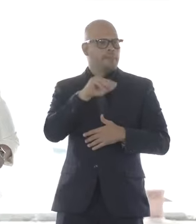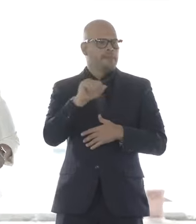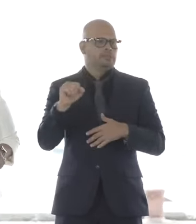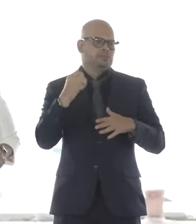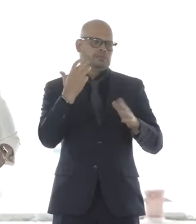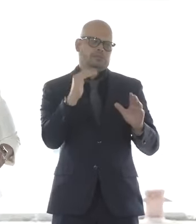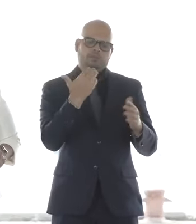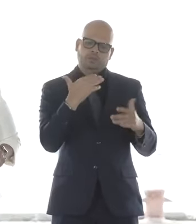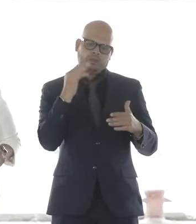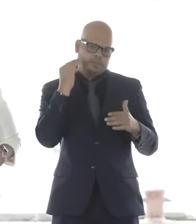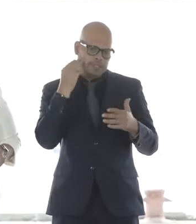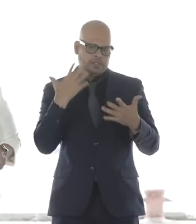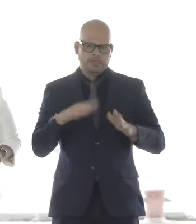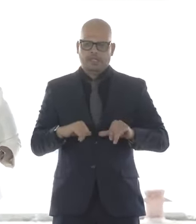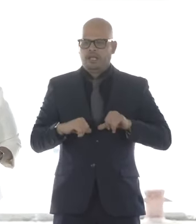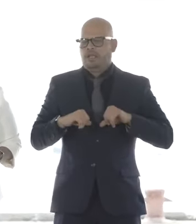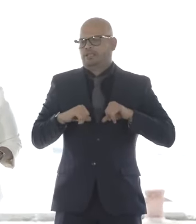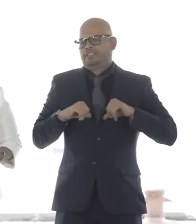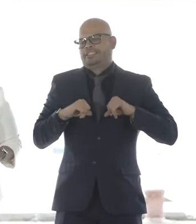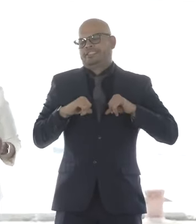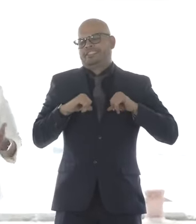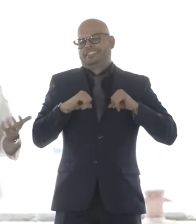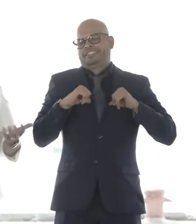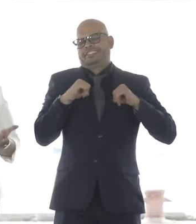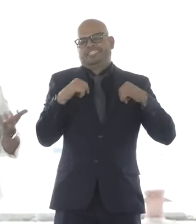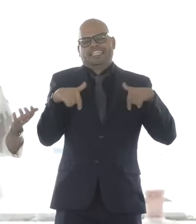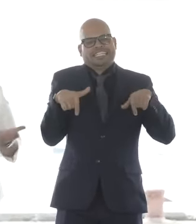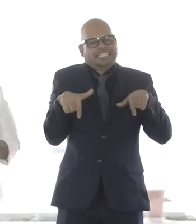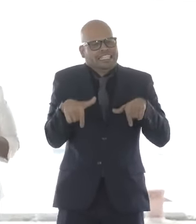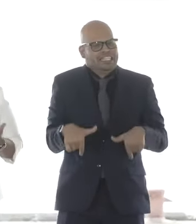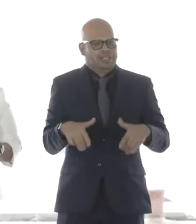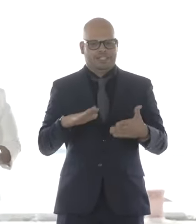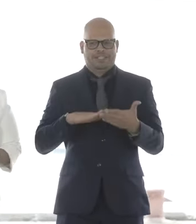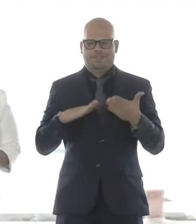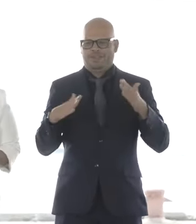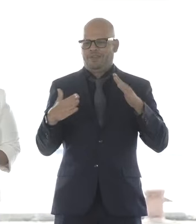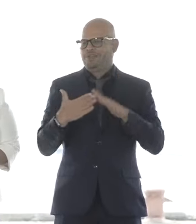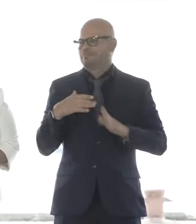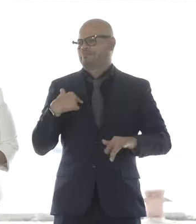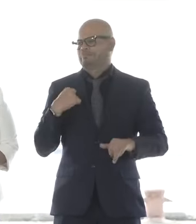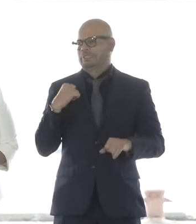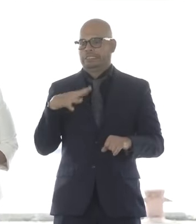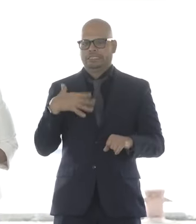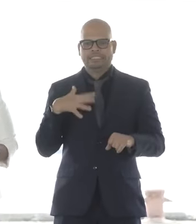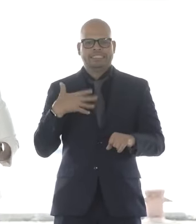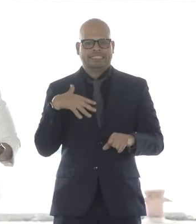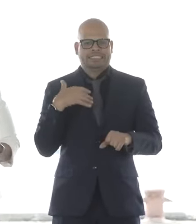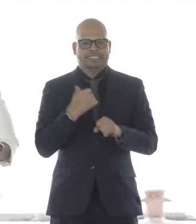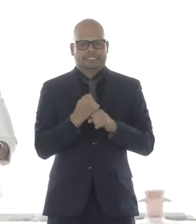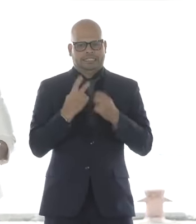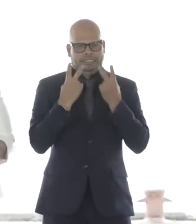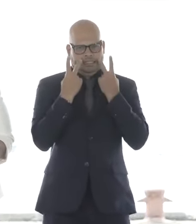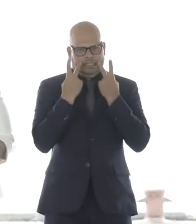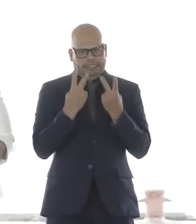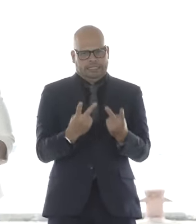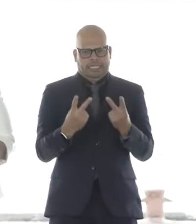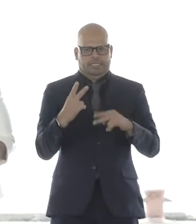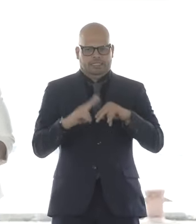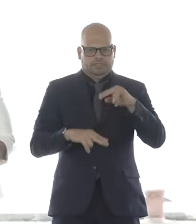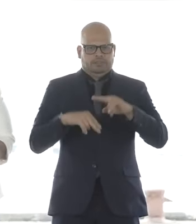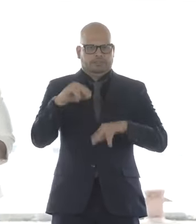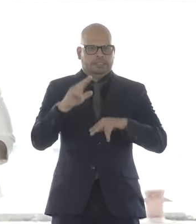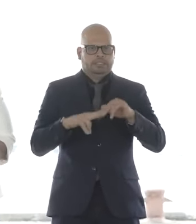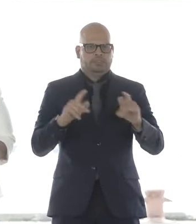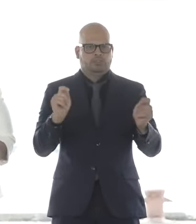community that, for so many years, has seen this facility change in ebb over the years and is now going to be at the